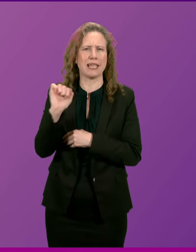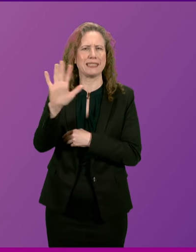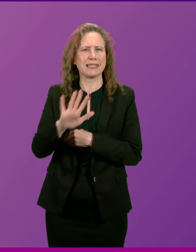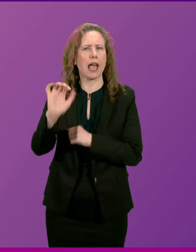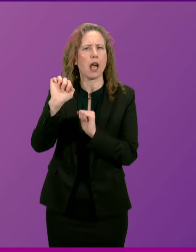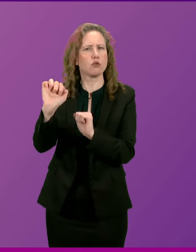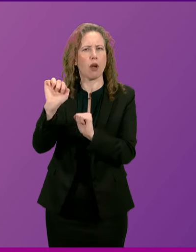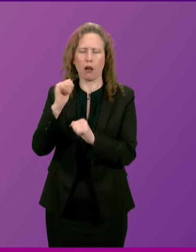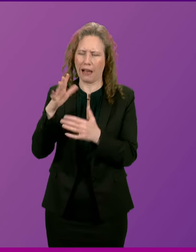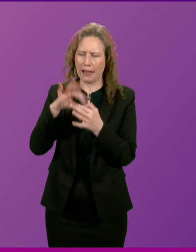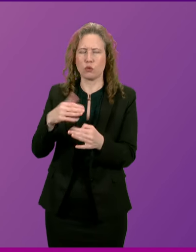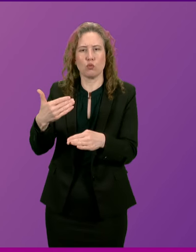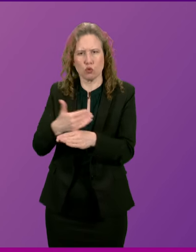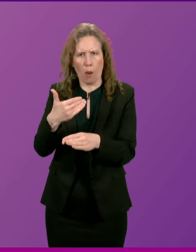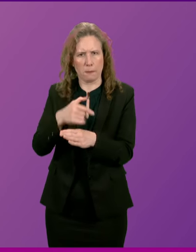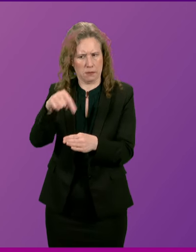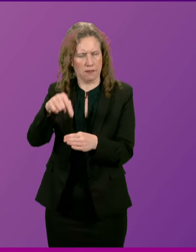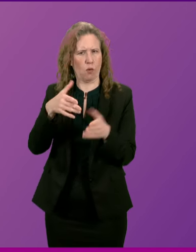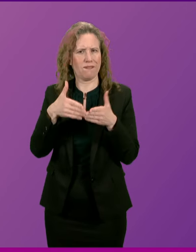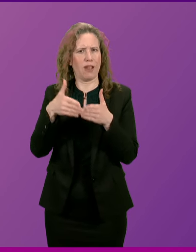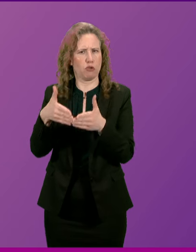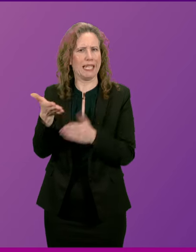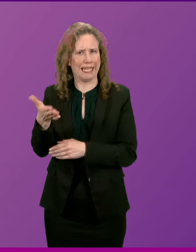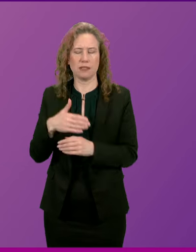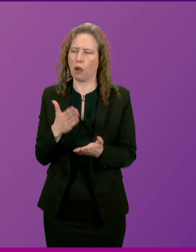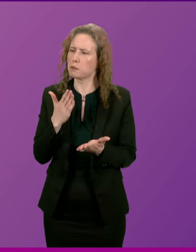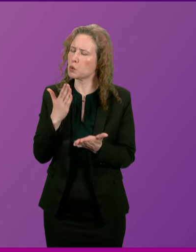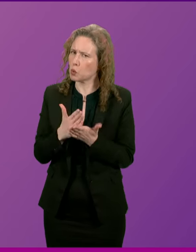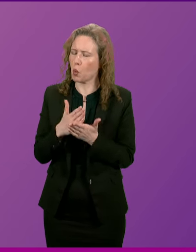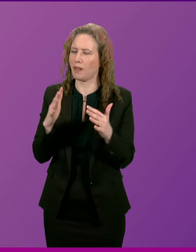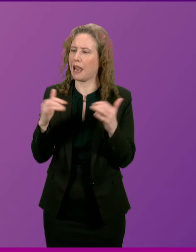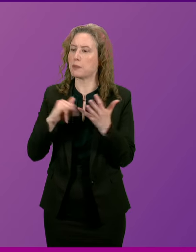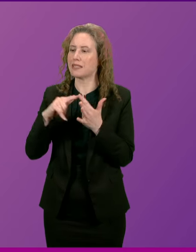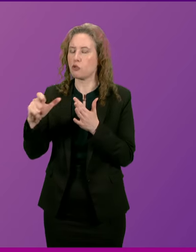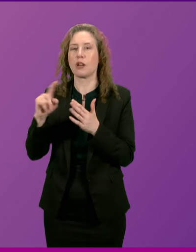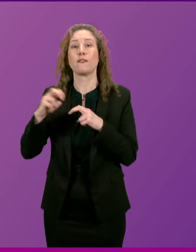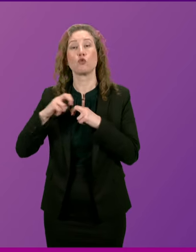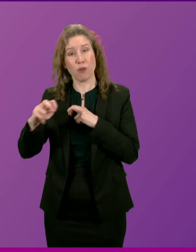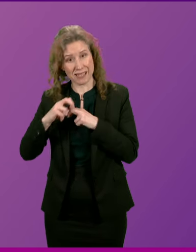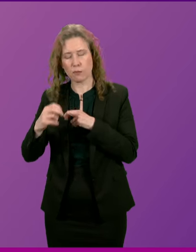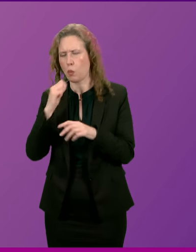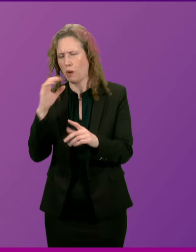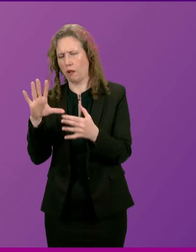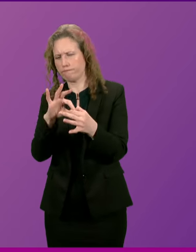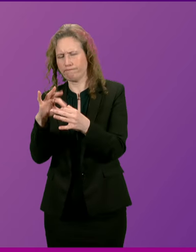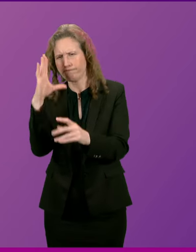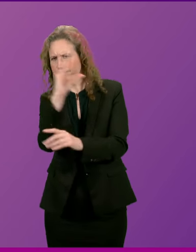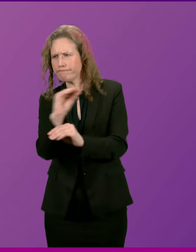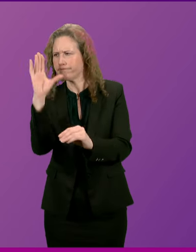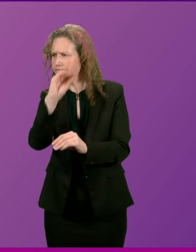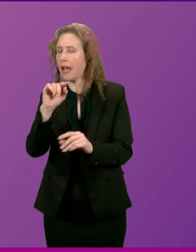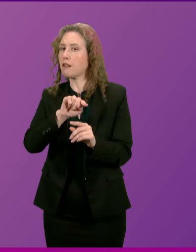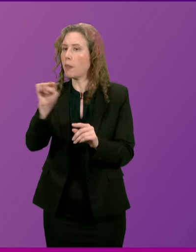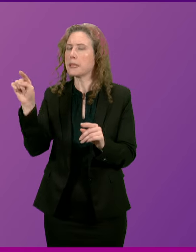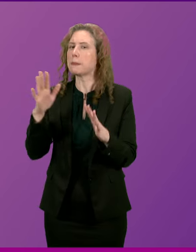when it comes to jobs that are related to the ferry network. And I'm sure that the Cabinet Secretary for Transport will keep him and others in Parliament